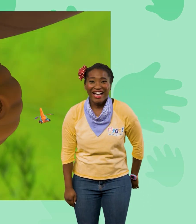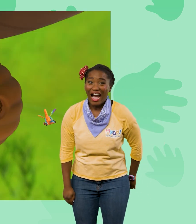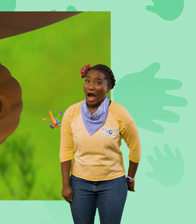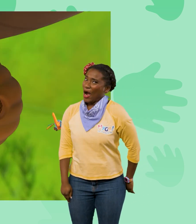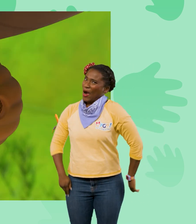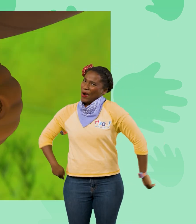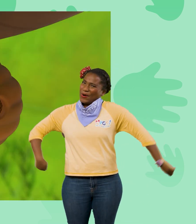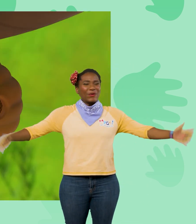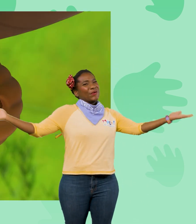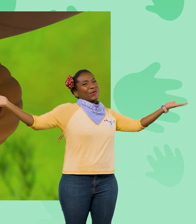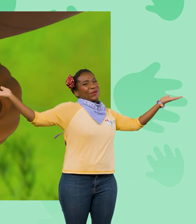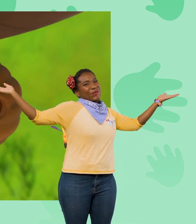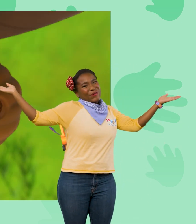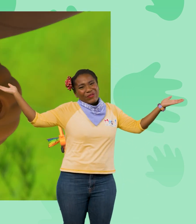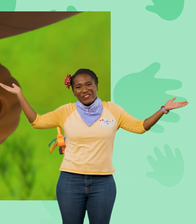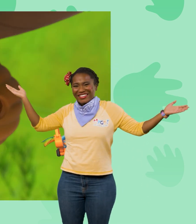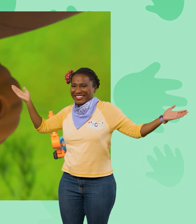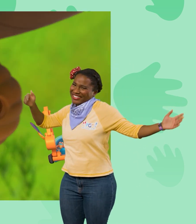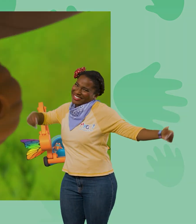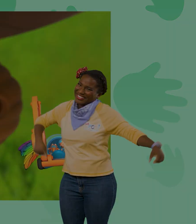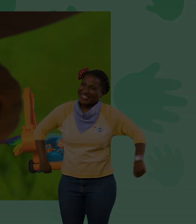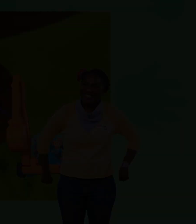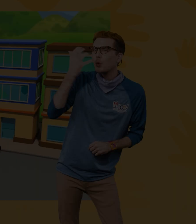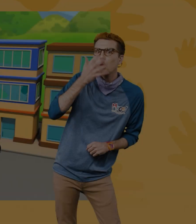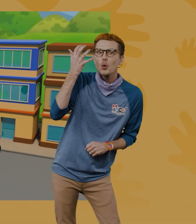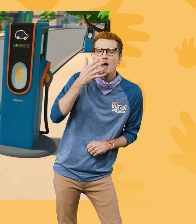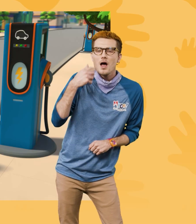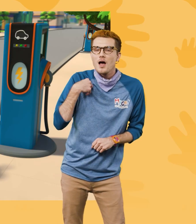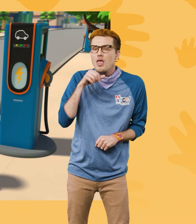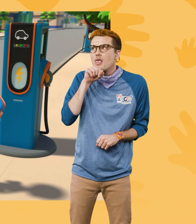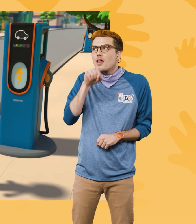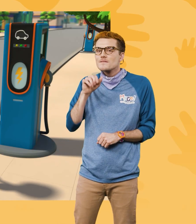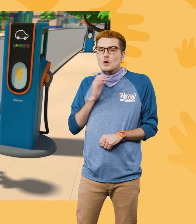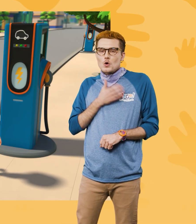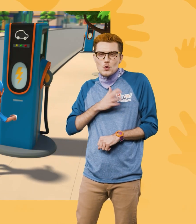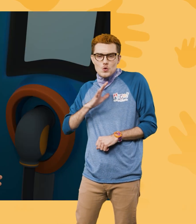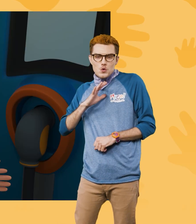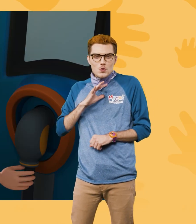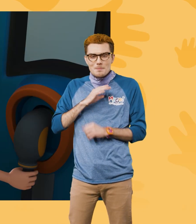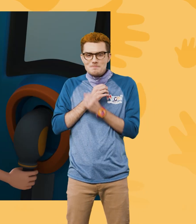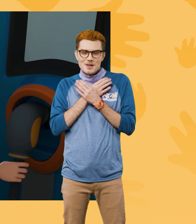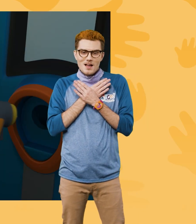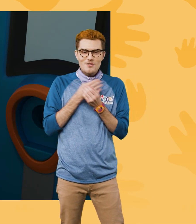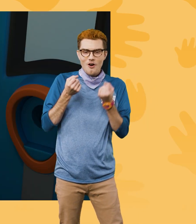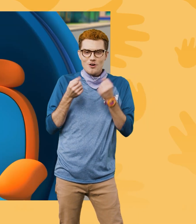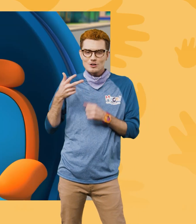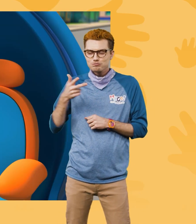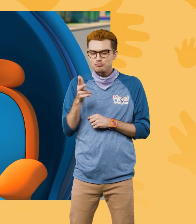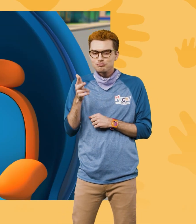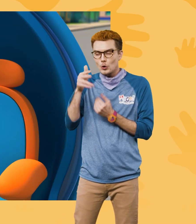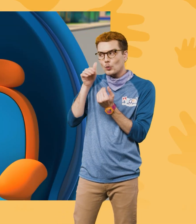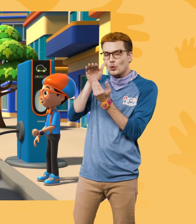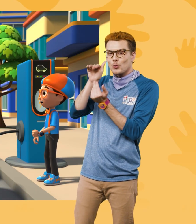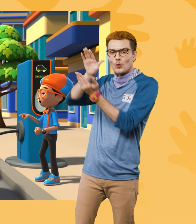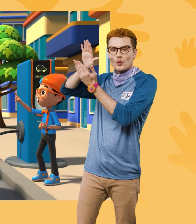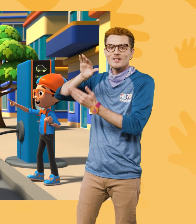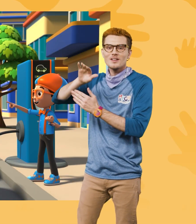Woohoo! Yeah! Wow! I love our cool Blippi-mobile! You're right,